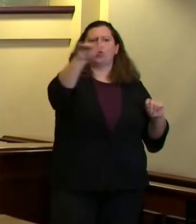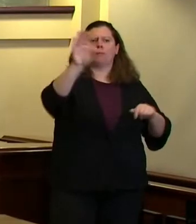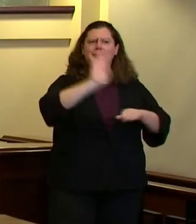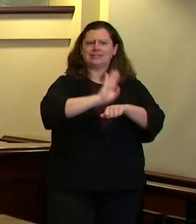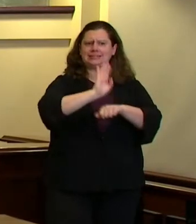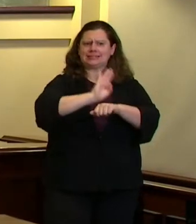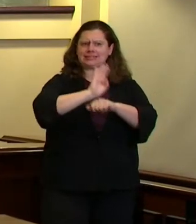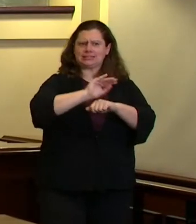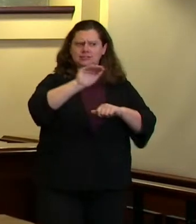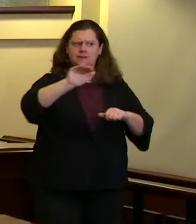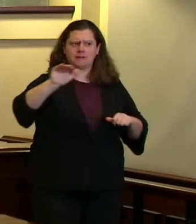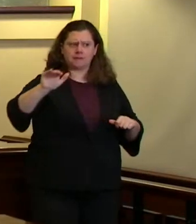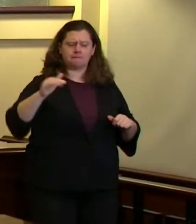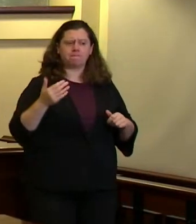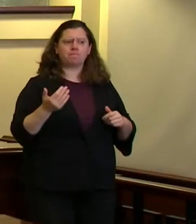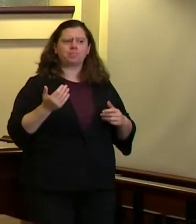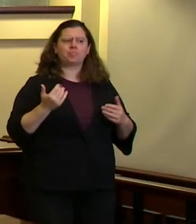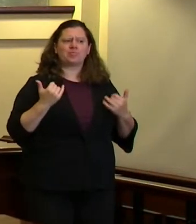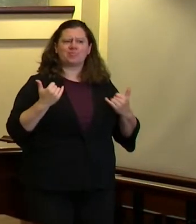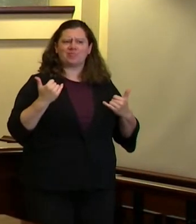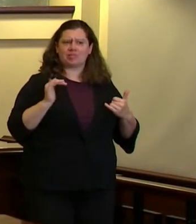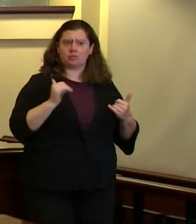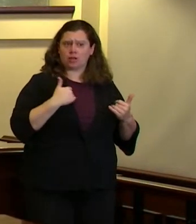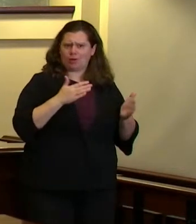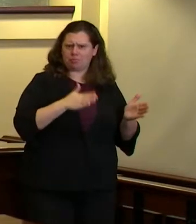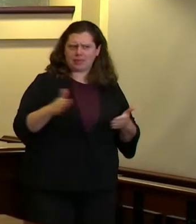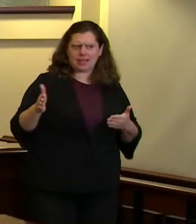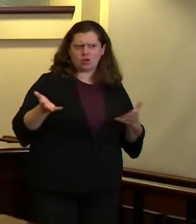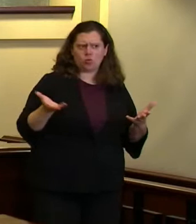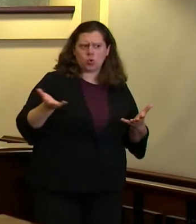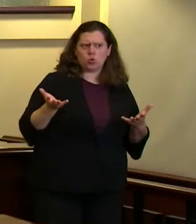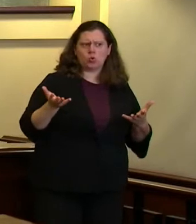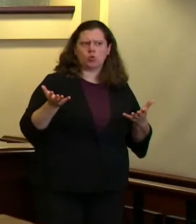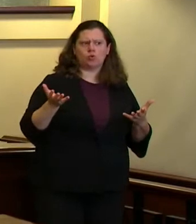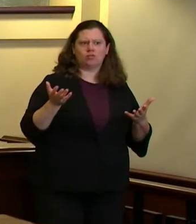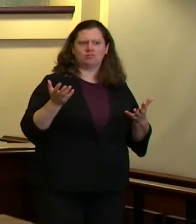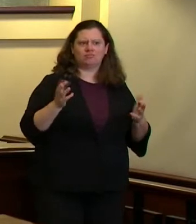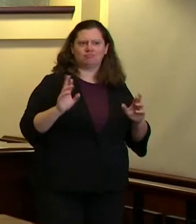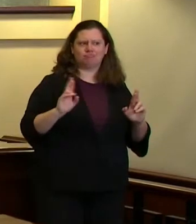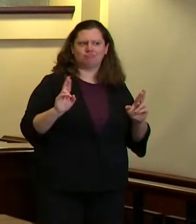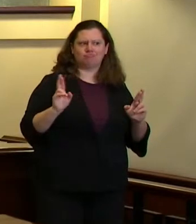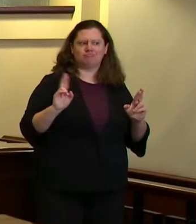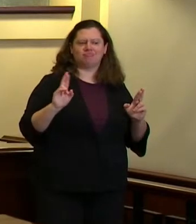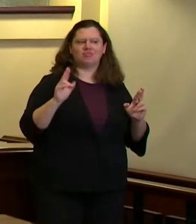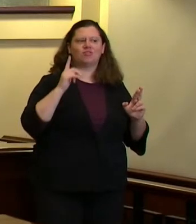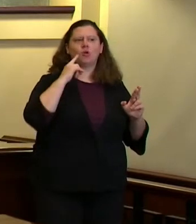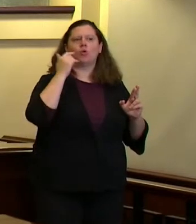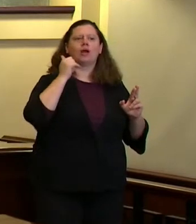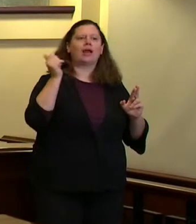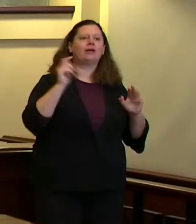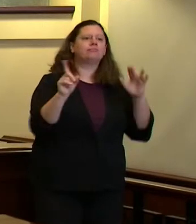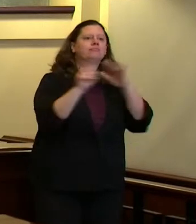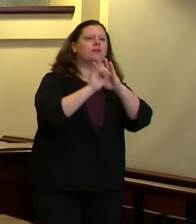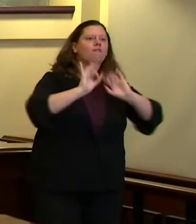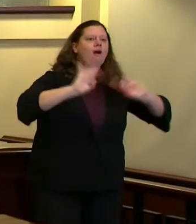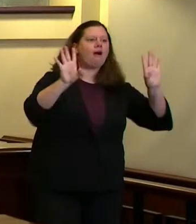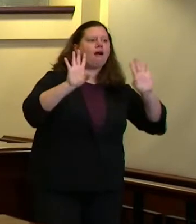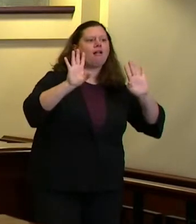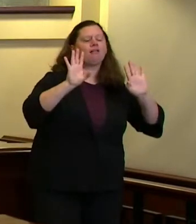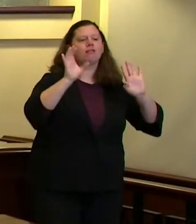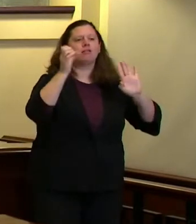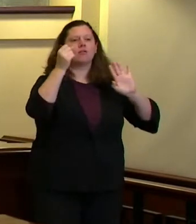about our plans and our level of preparedness for any potential violence or disruption during the upcoming